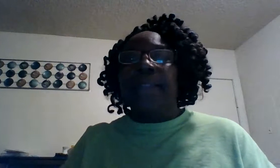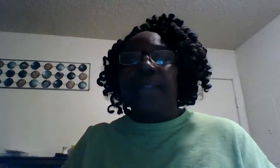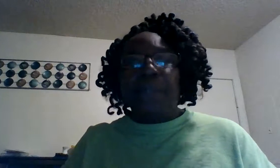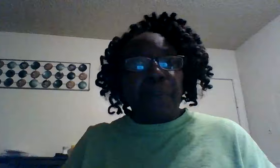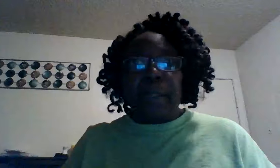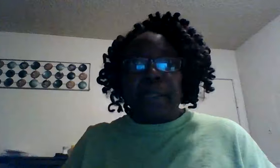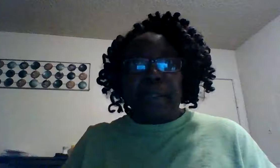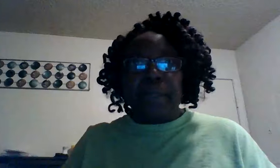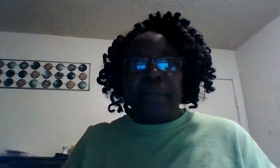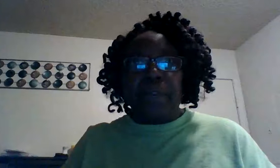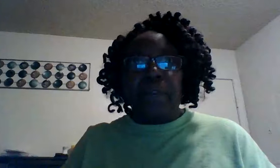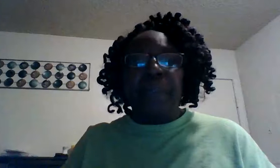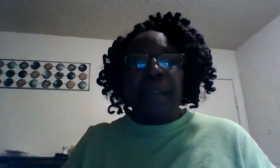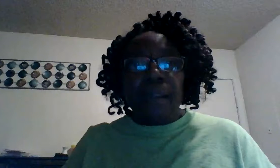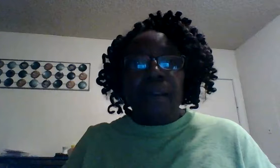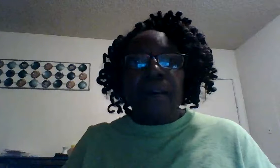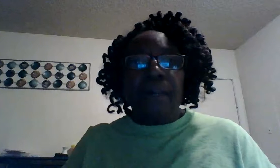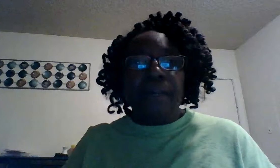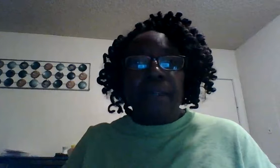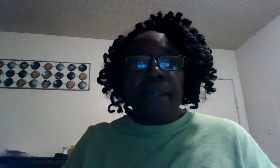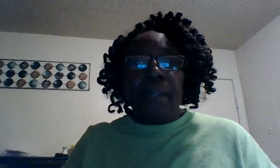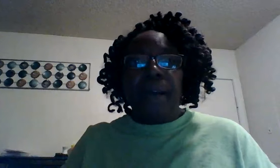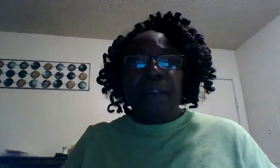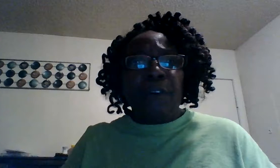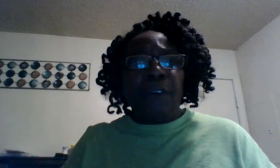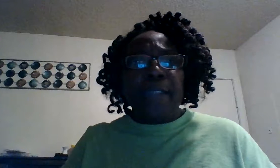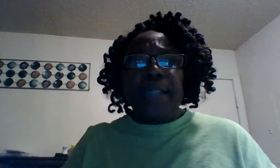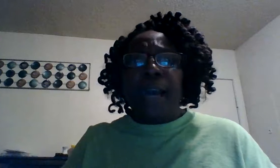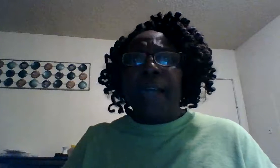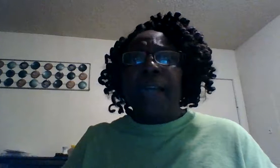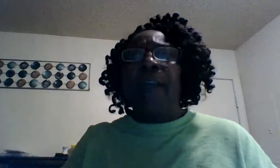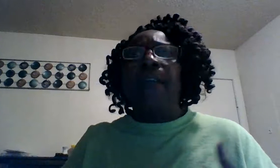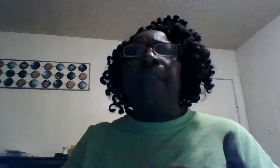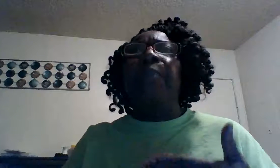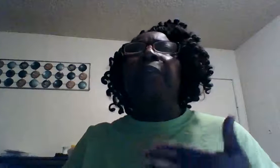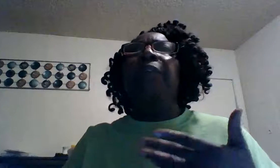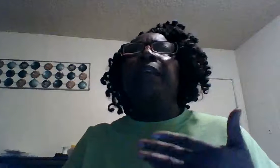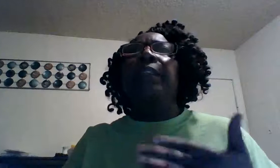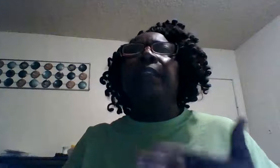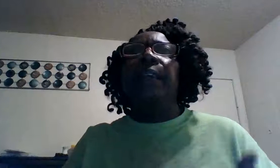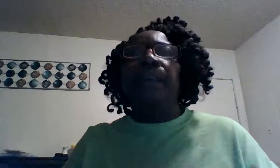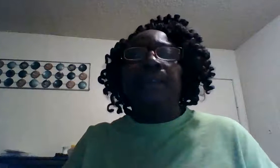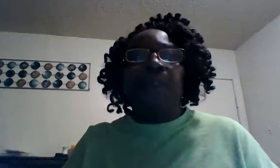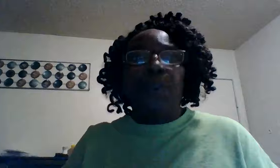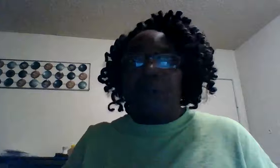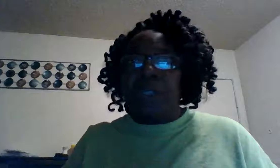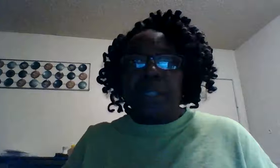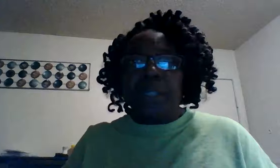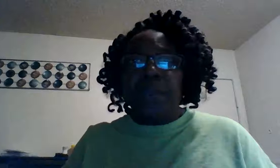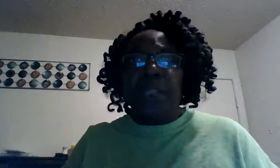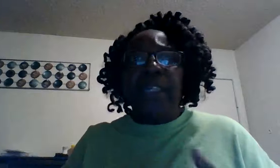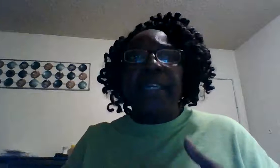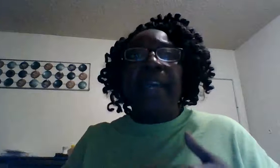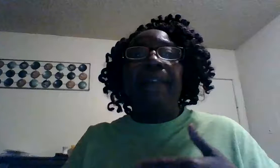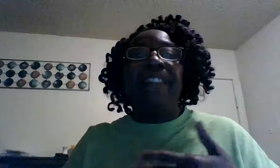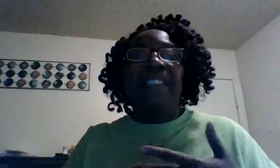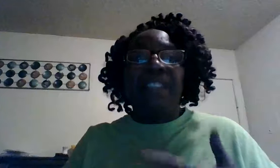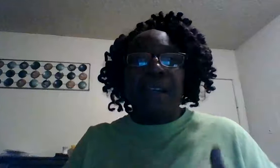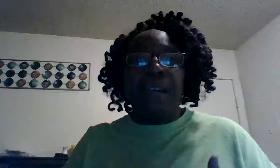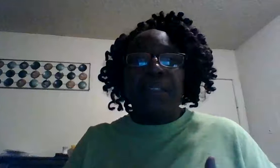separate us from the love of christ god already proved his love toward us when he gave his son